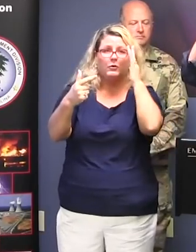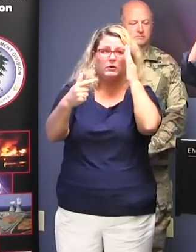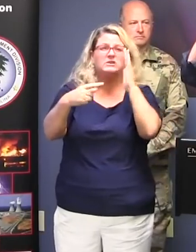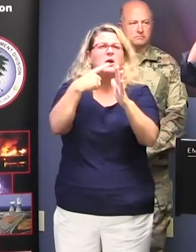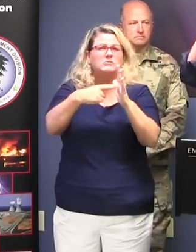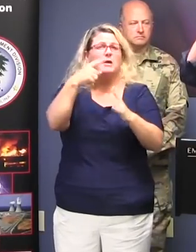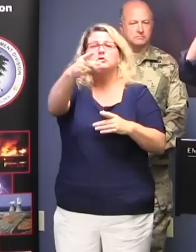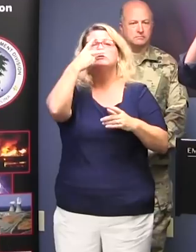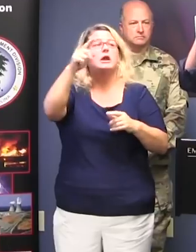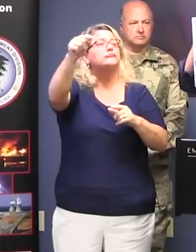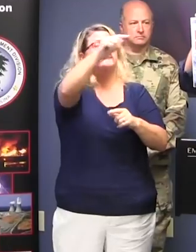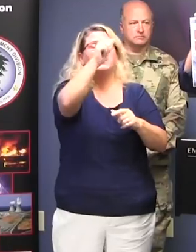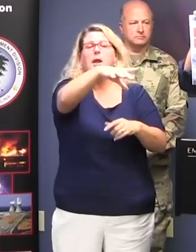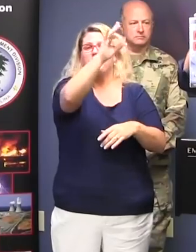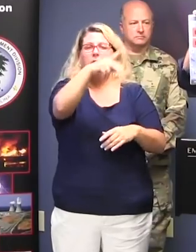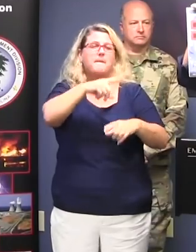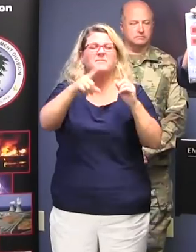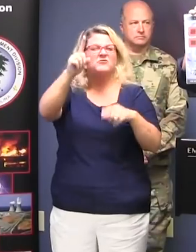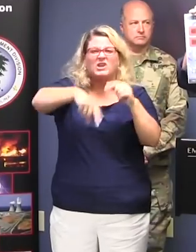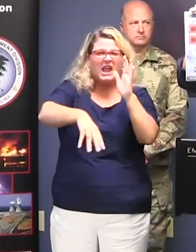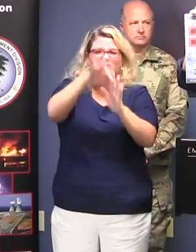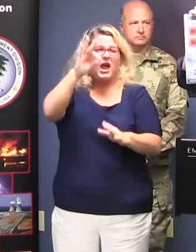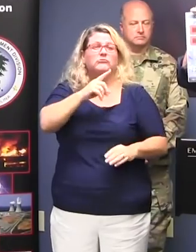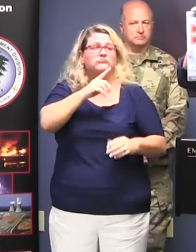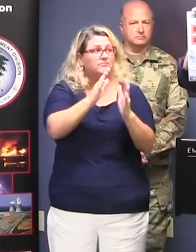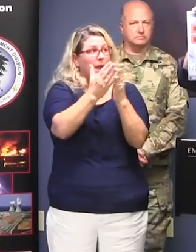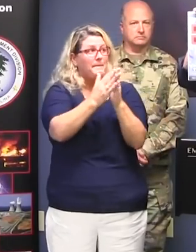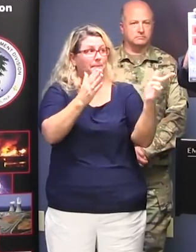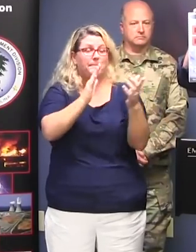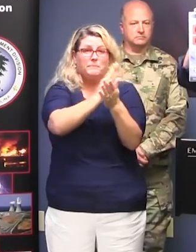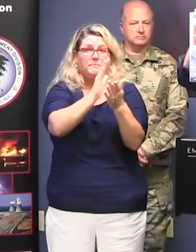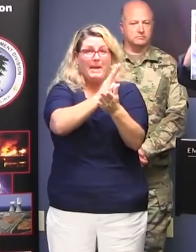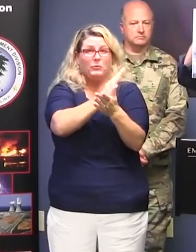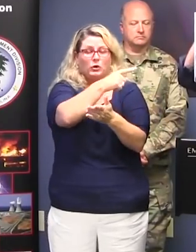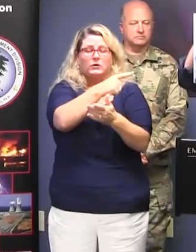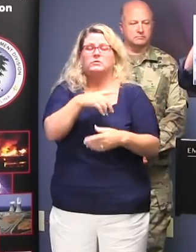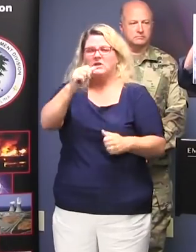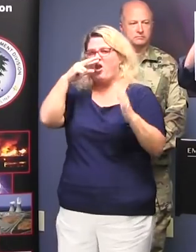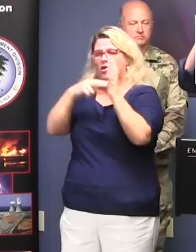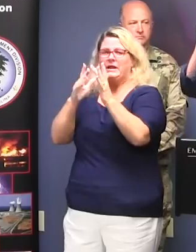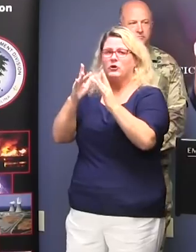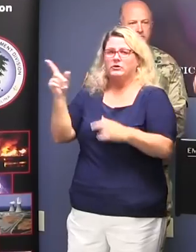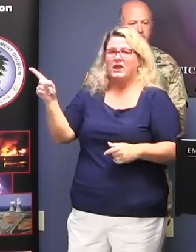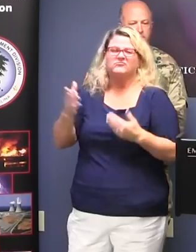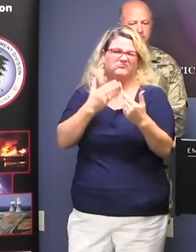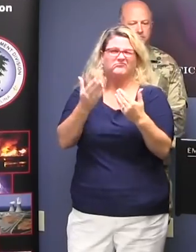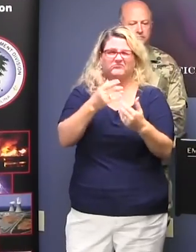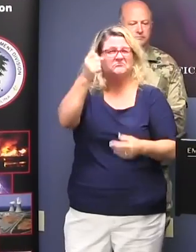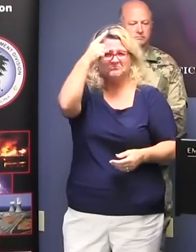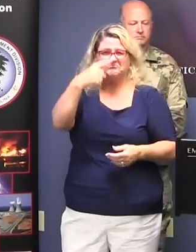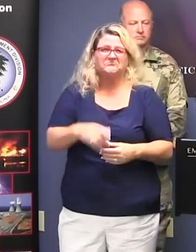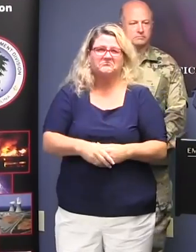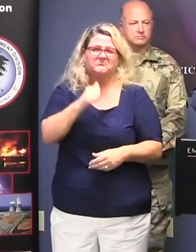can pick up a hard copy. But if you can't find those, go online. It's got everything you need to know. It's very easy to read, easy to understand.